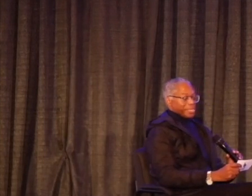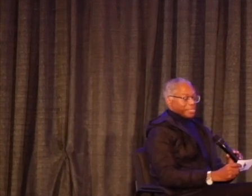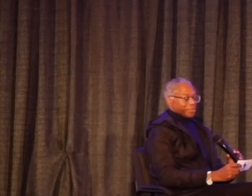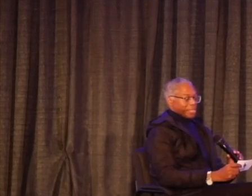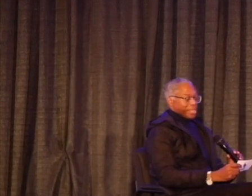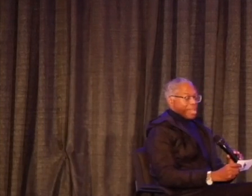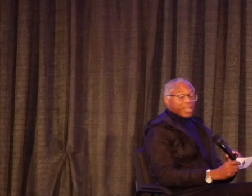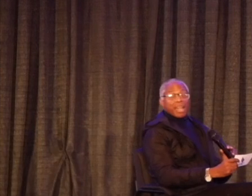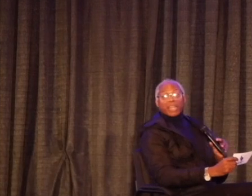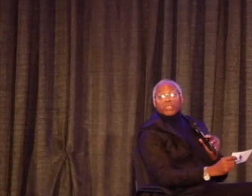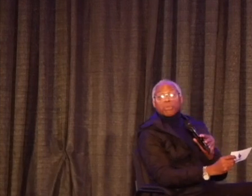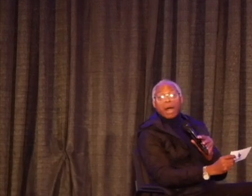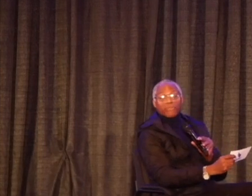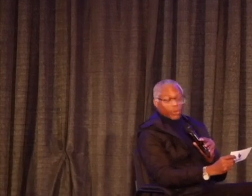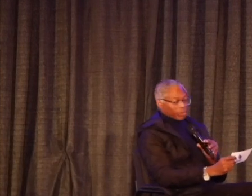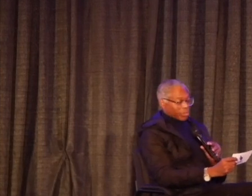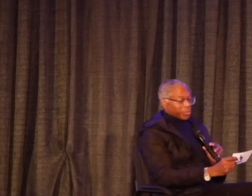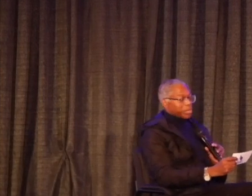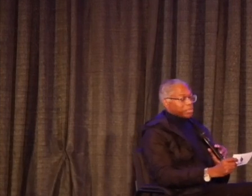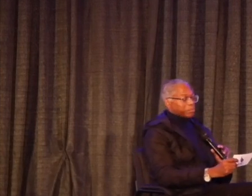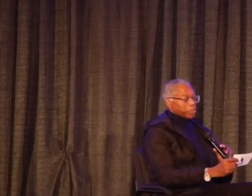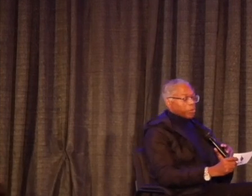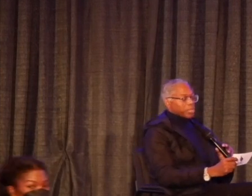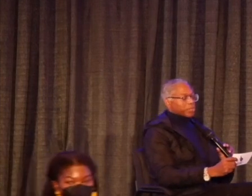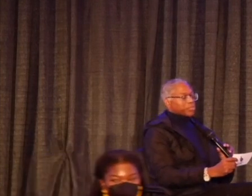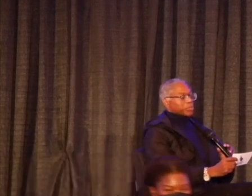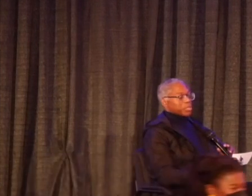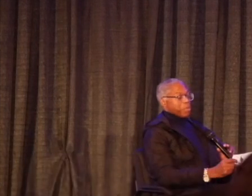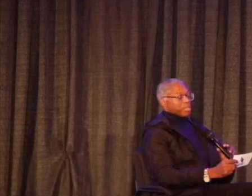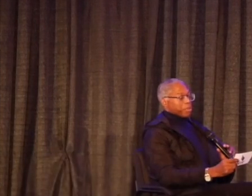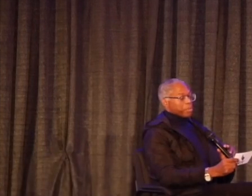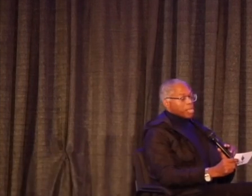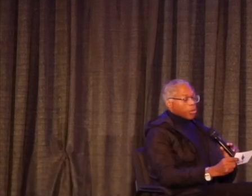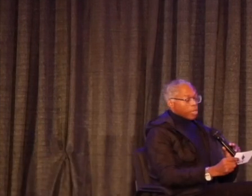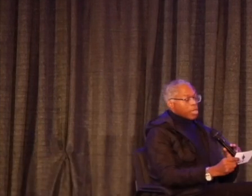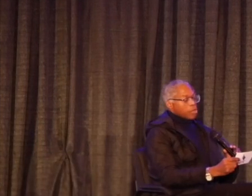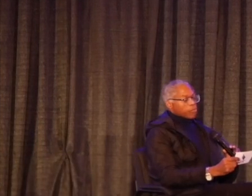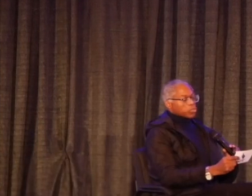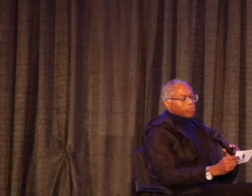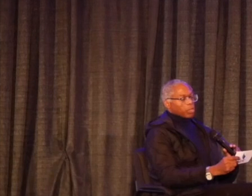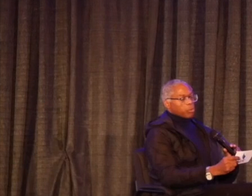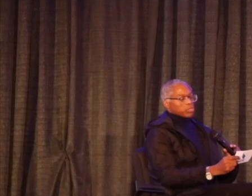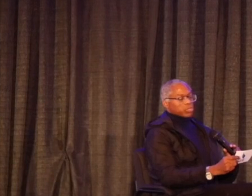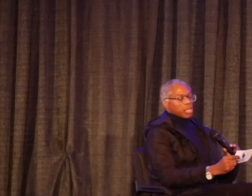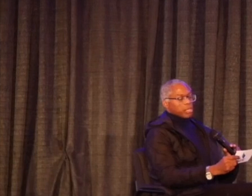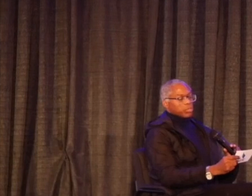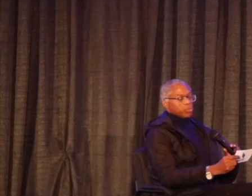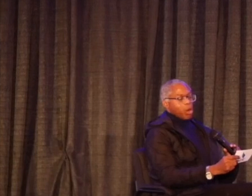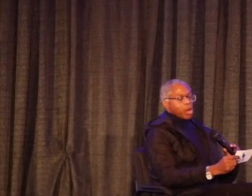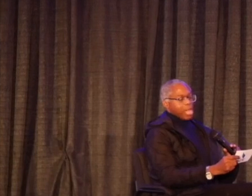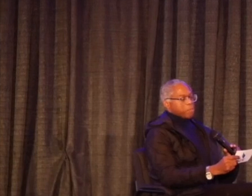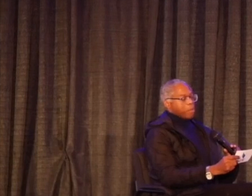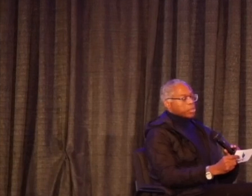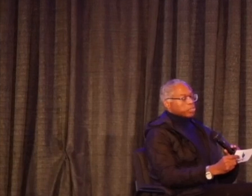I know. I've got new bifocals, so they're progressive, so it may take me a minute. Okay. First of all, I wanted to say